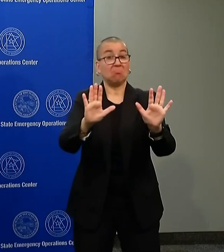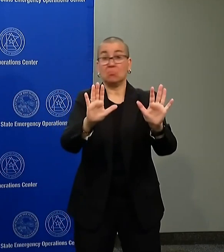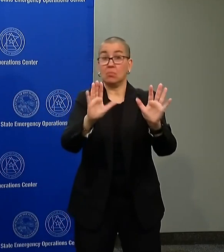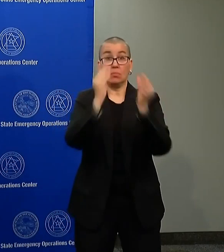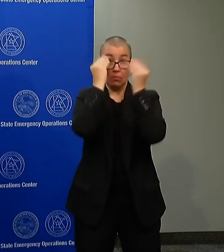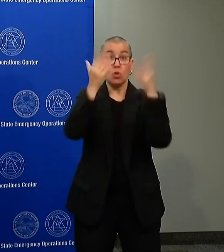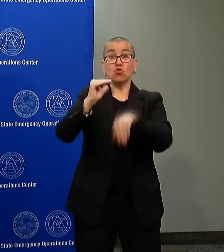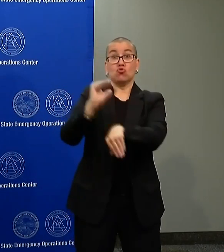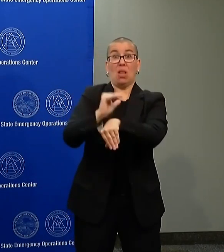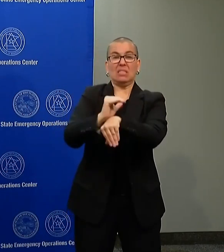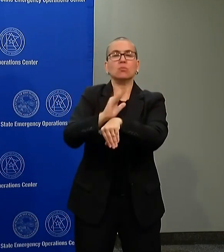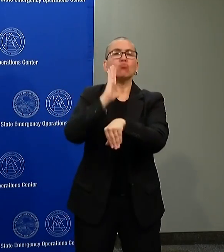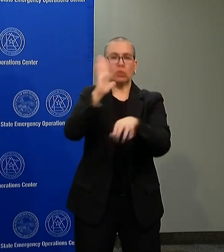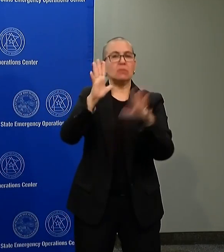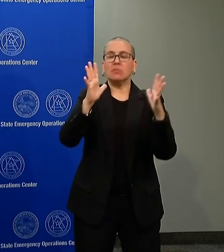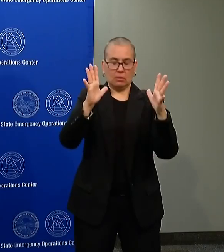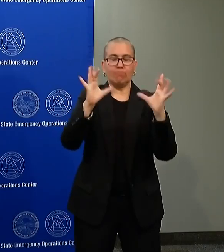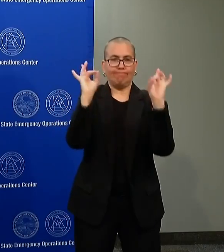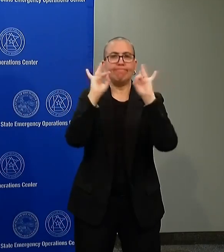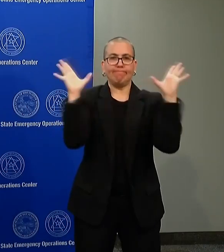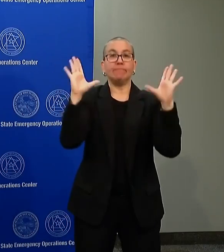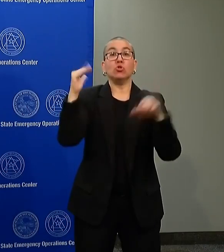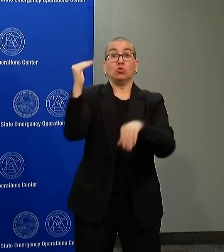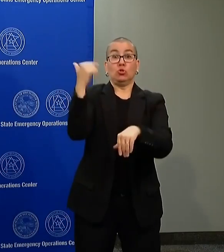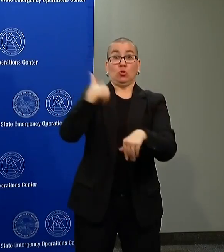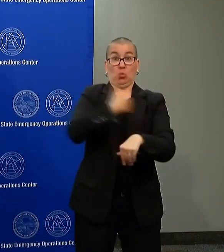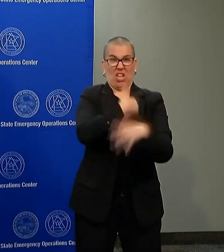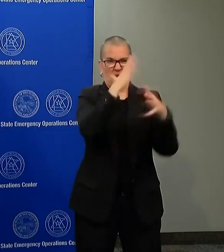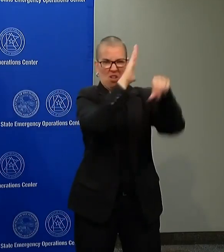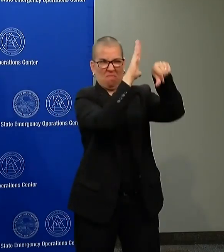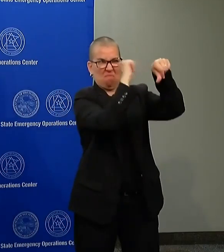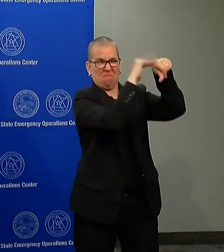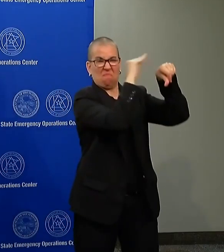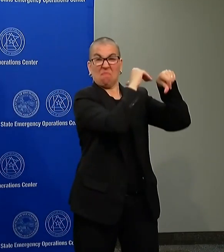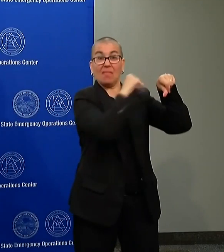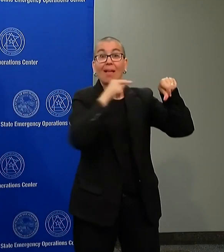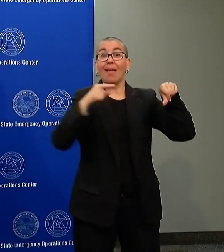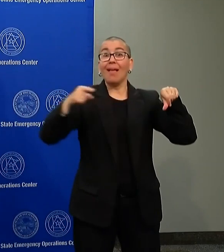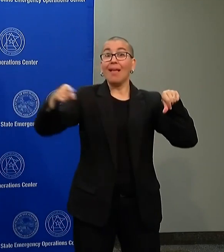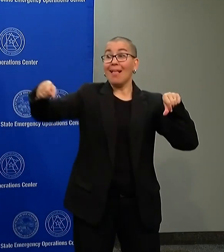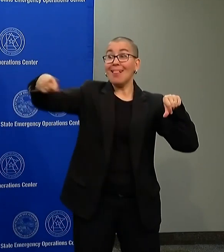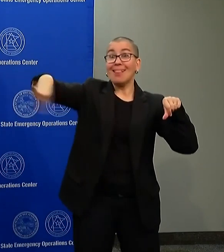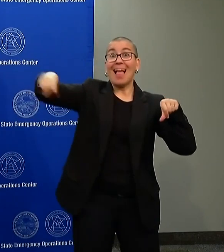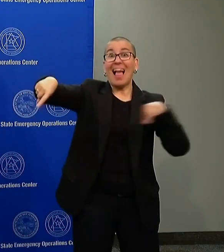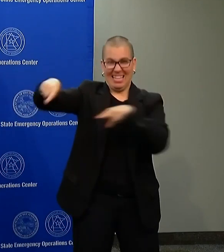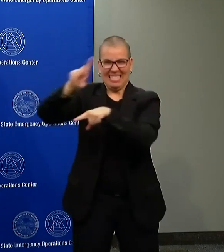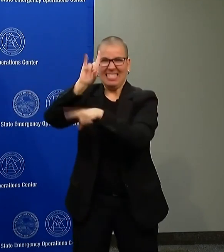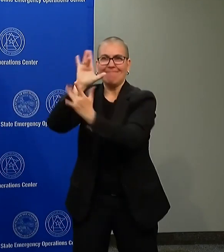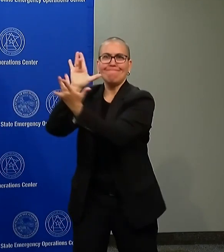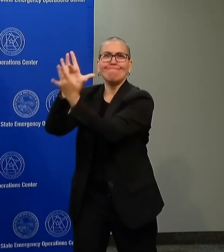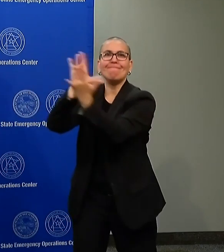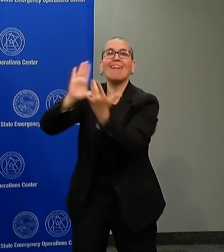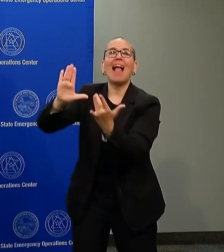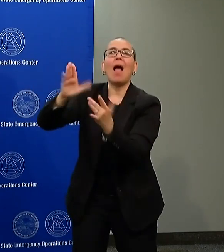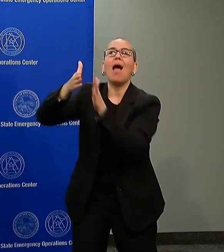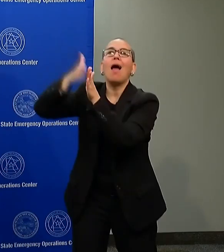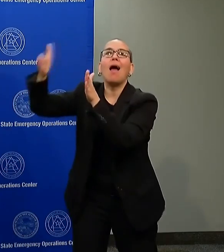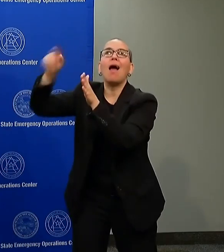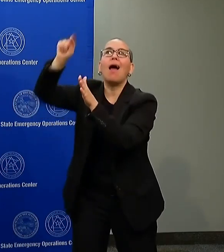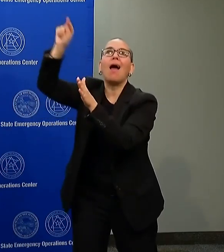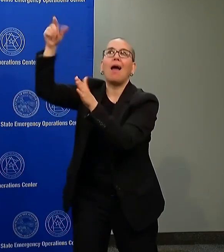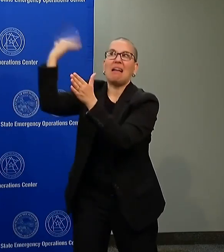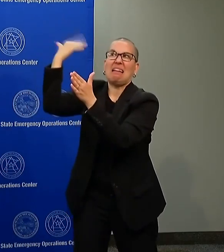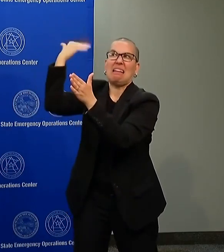call will be there to try and break the back of civil society and the people putting it forward. So Minnesotans, I'm not telling you and